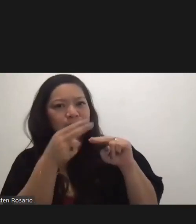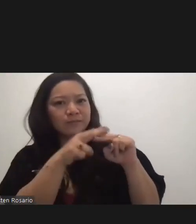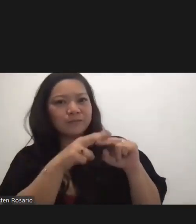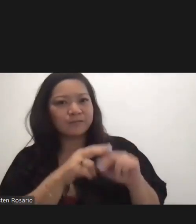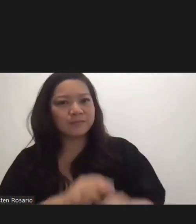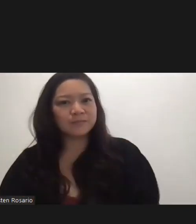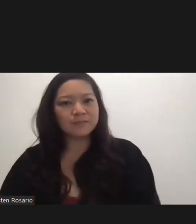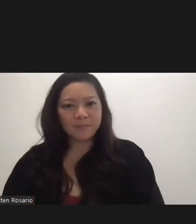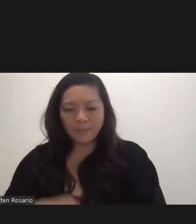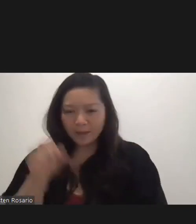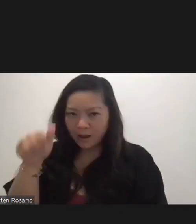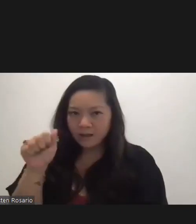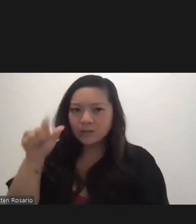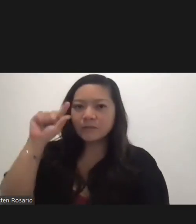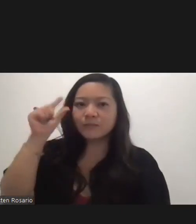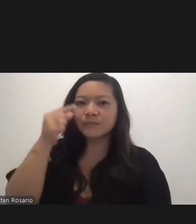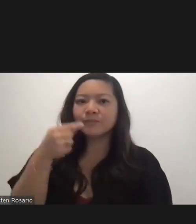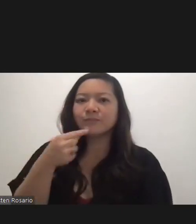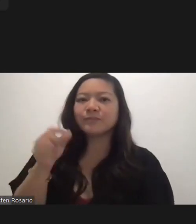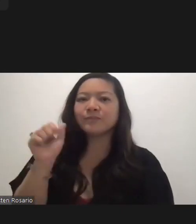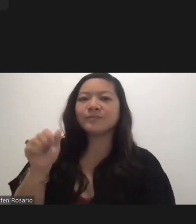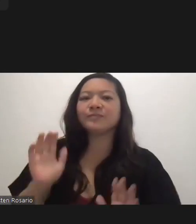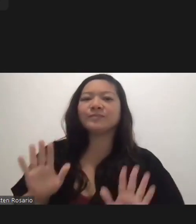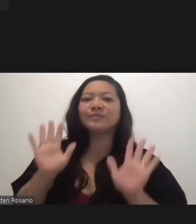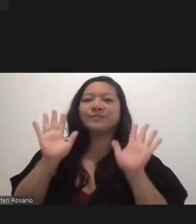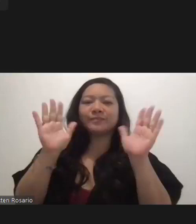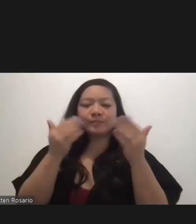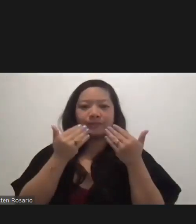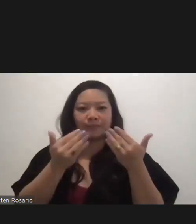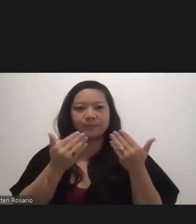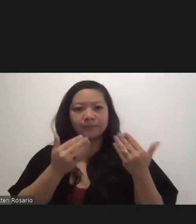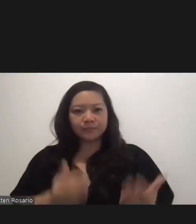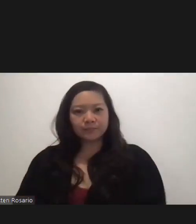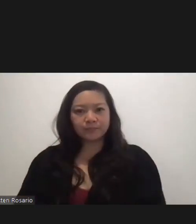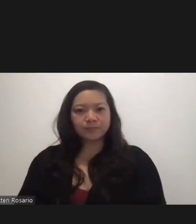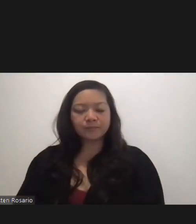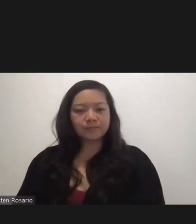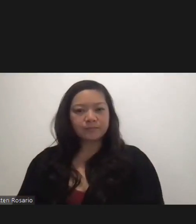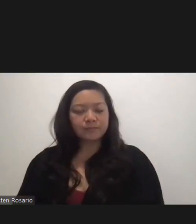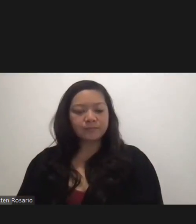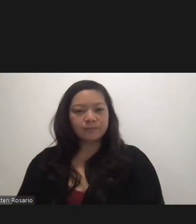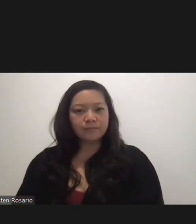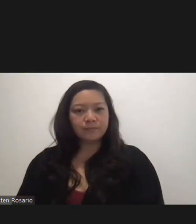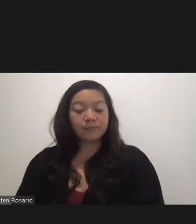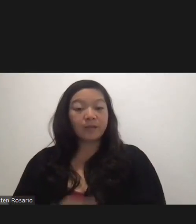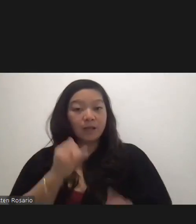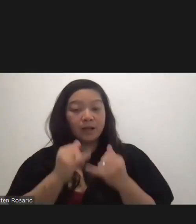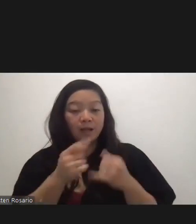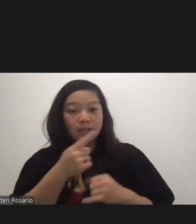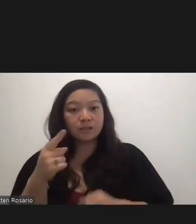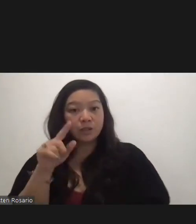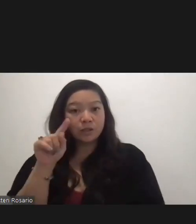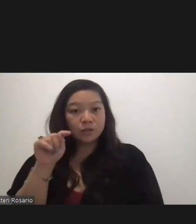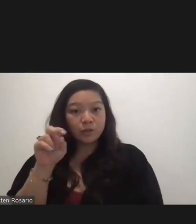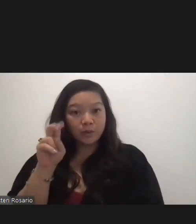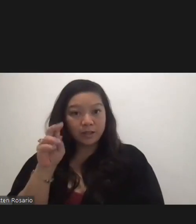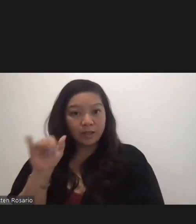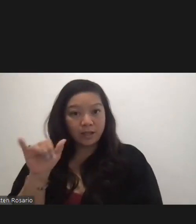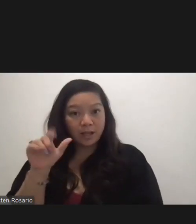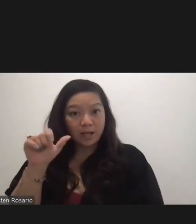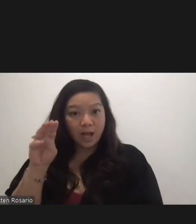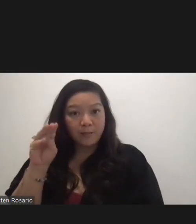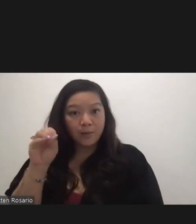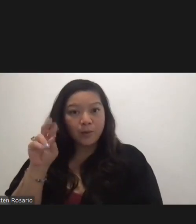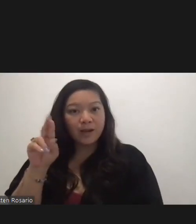Yes. Awesome. Thank you. Thank you, Oya. Last but not least, Tony Lamarena, any follow-up